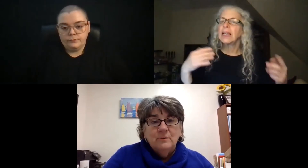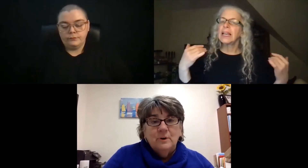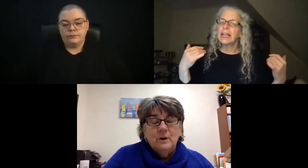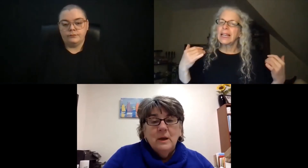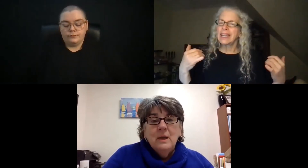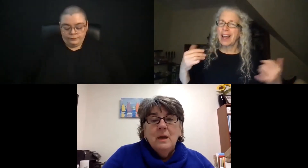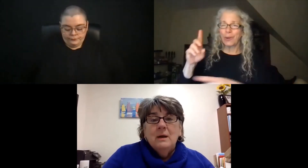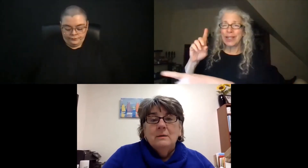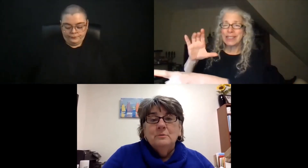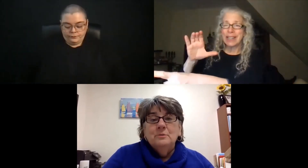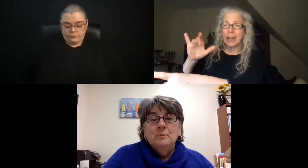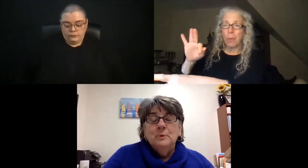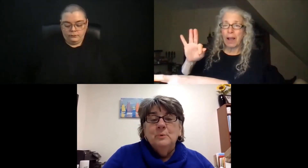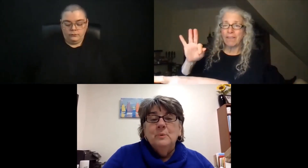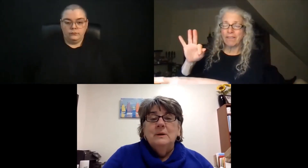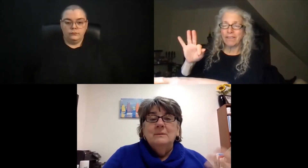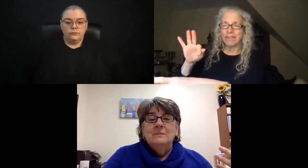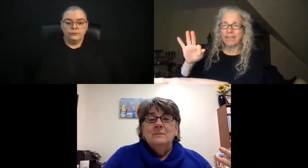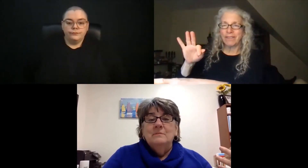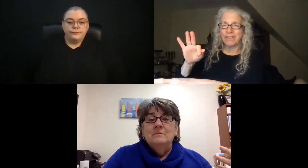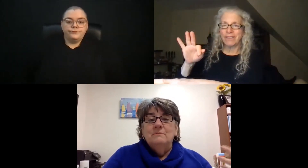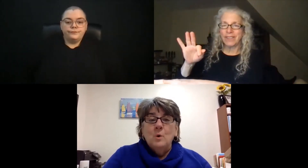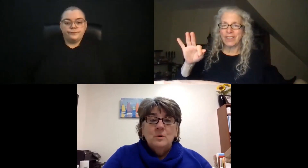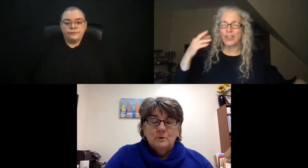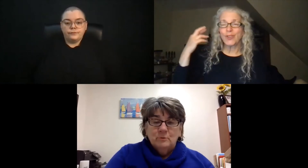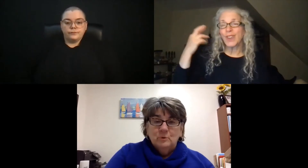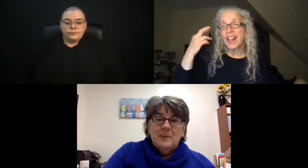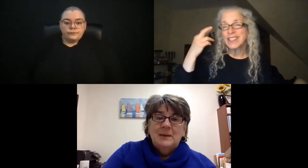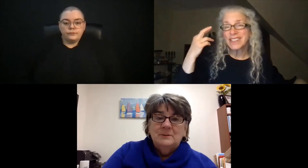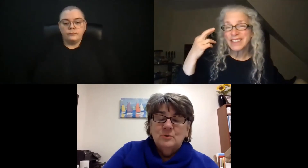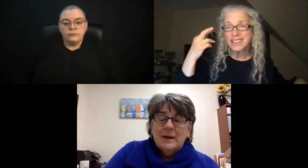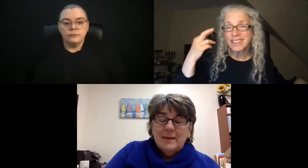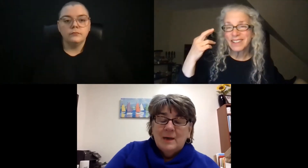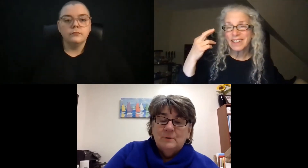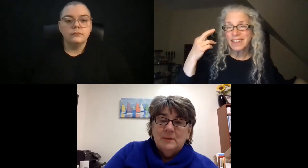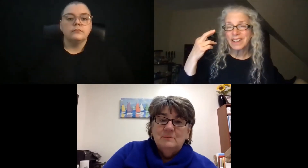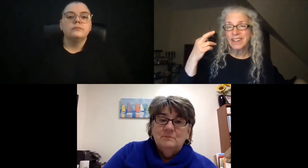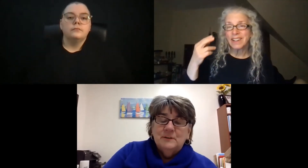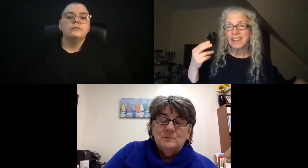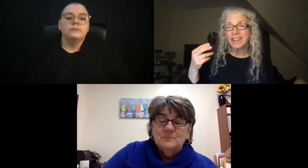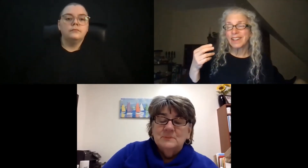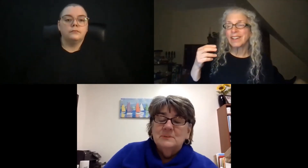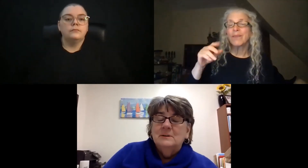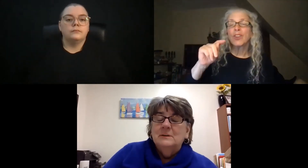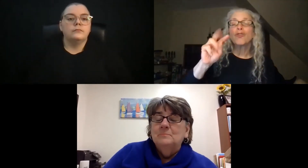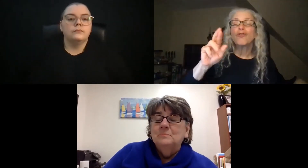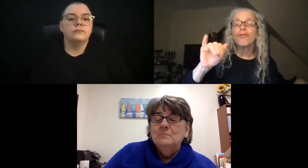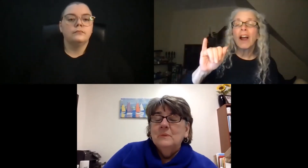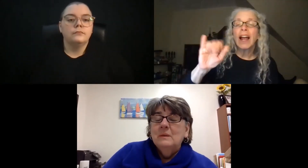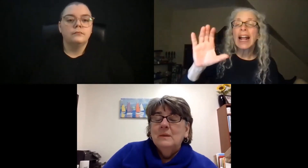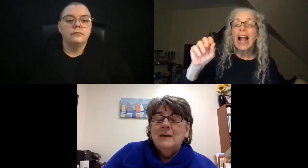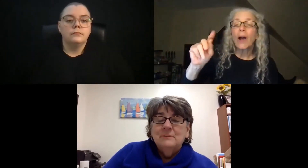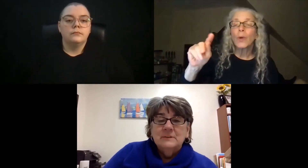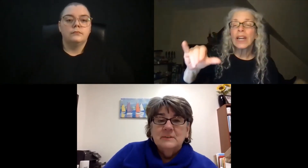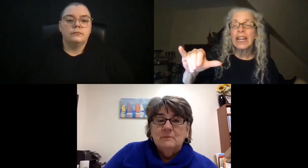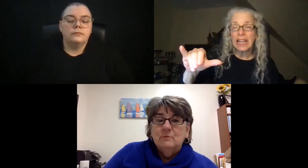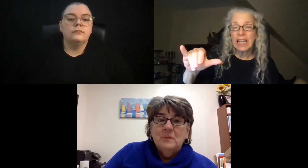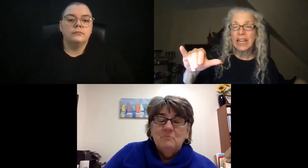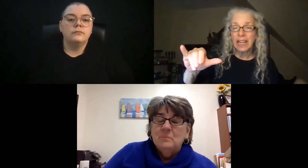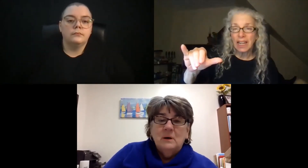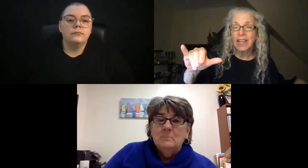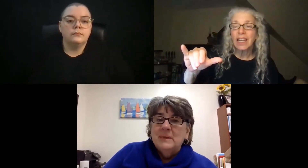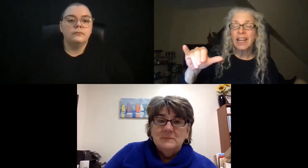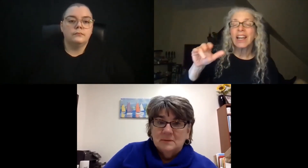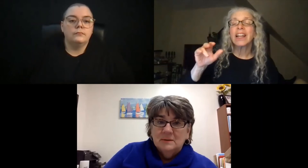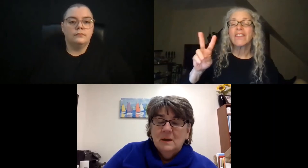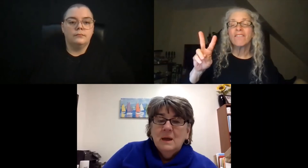care of her through the VOCA group at Tri-County, the victims advocacy group.